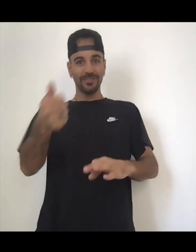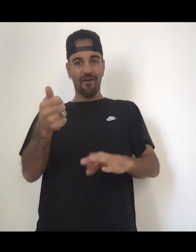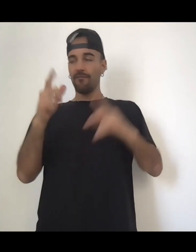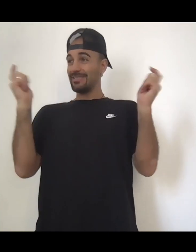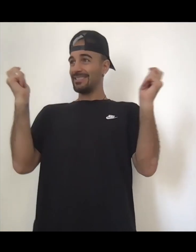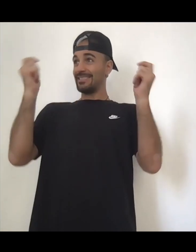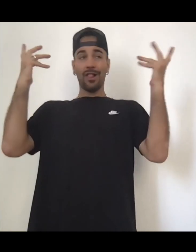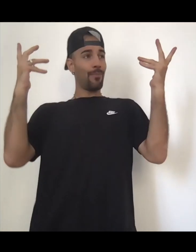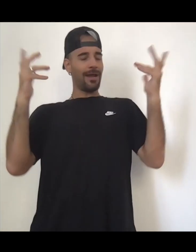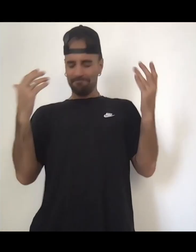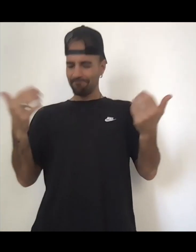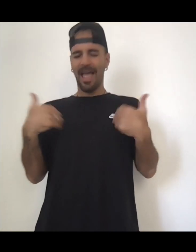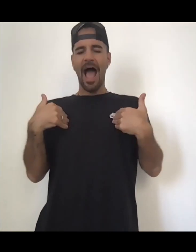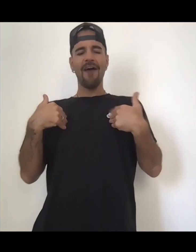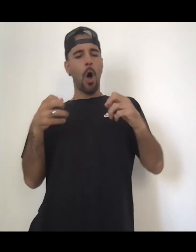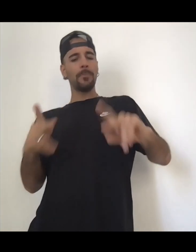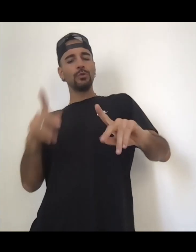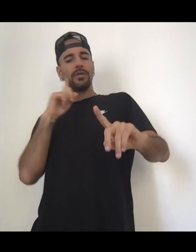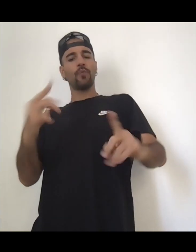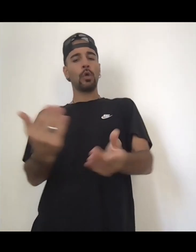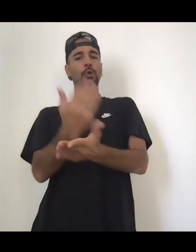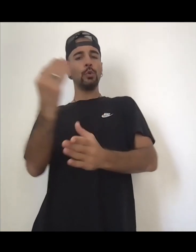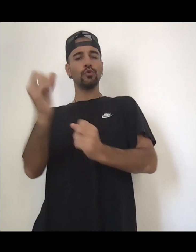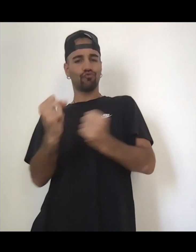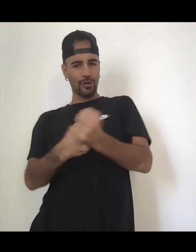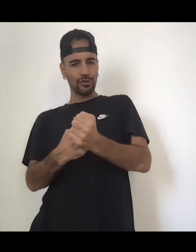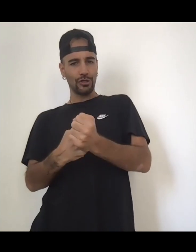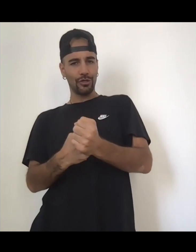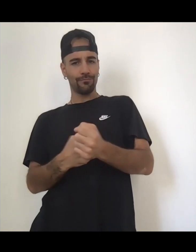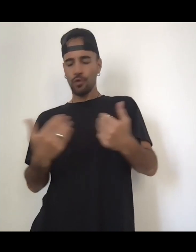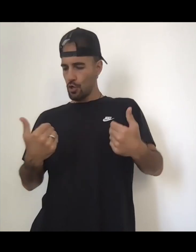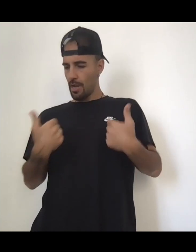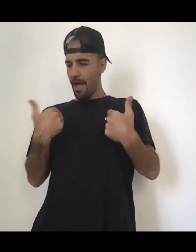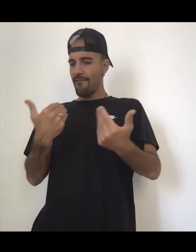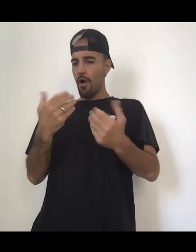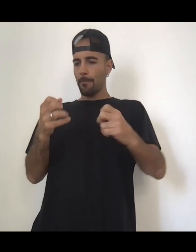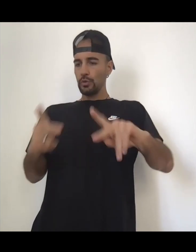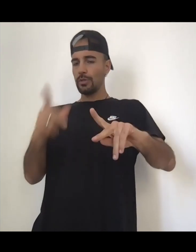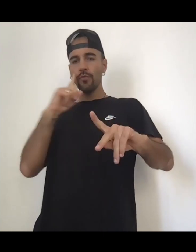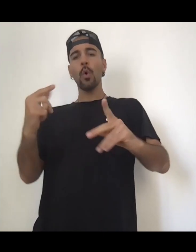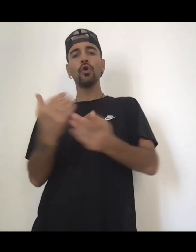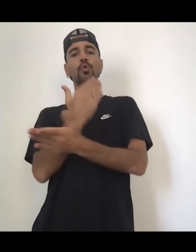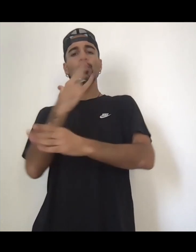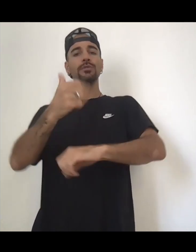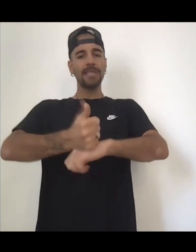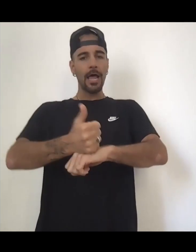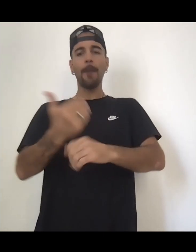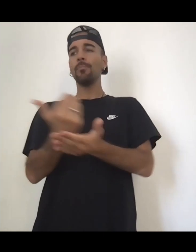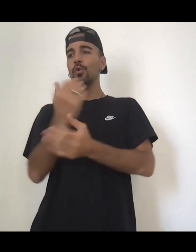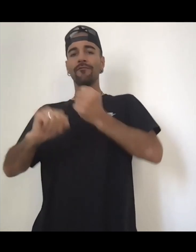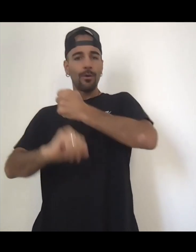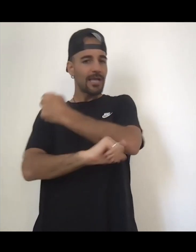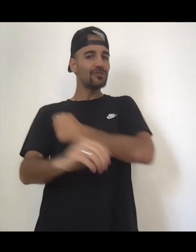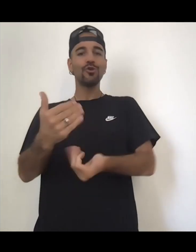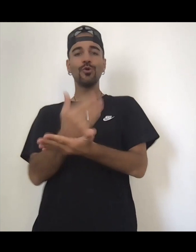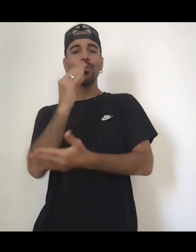structure and a place like a gathering place maybe maybe a place for people to to actually gather like a